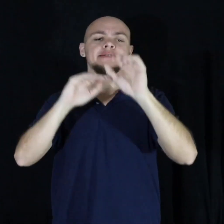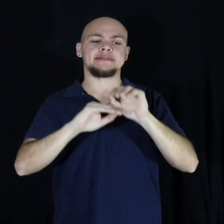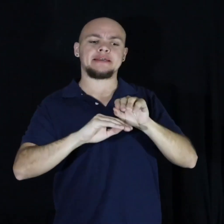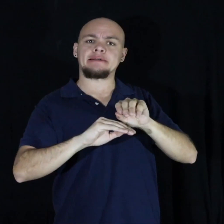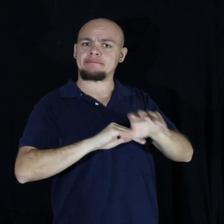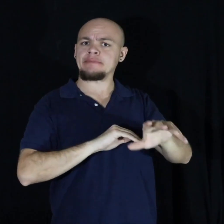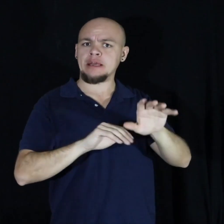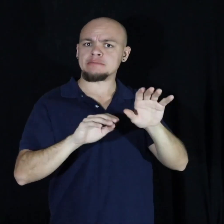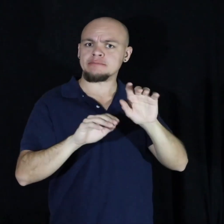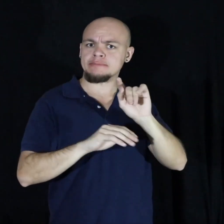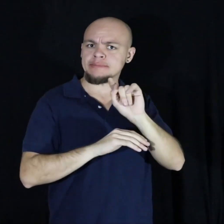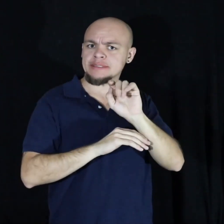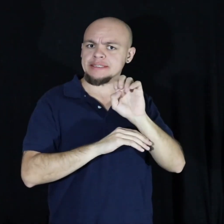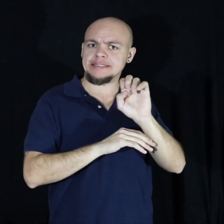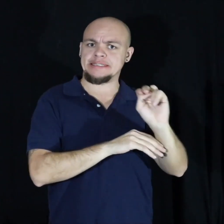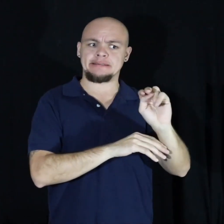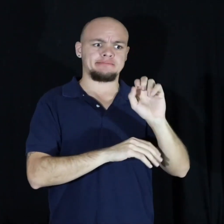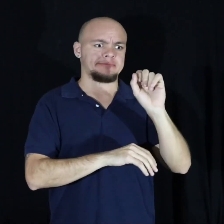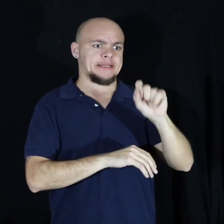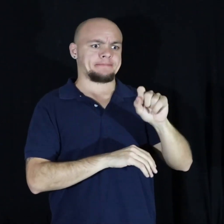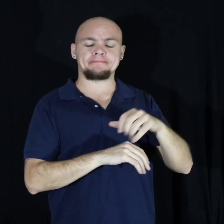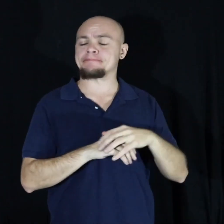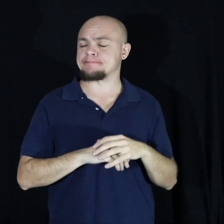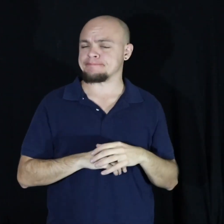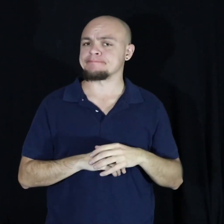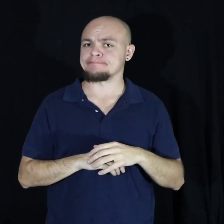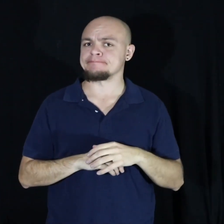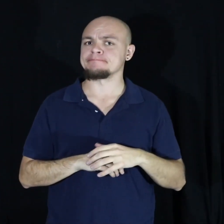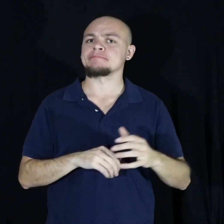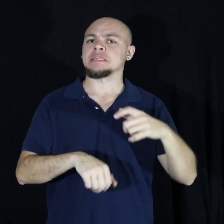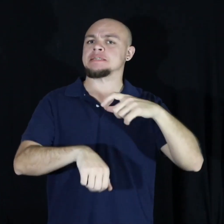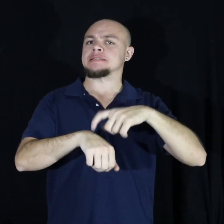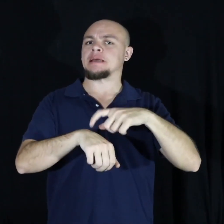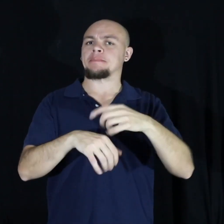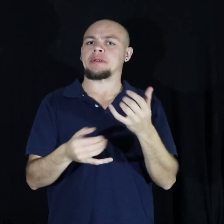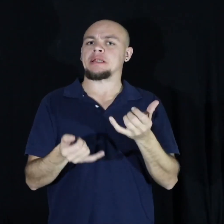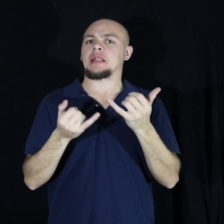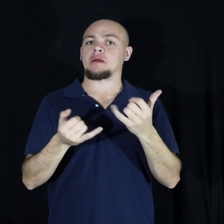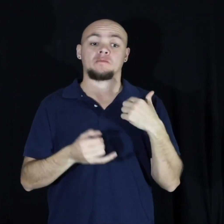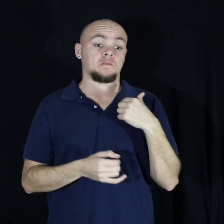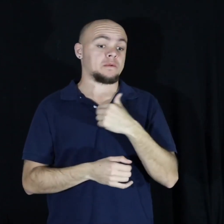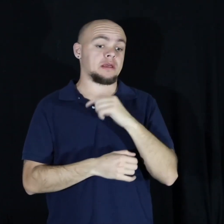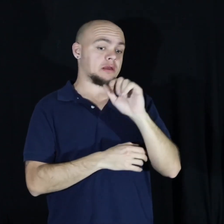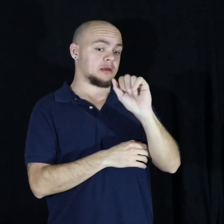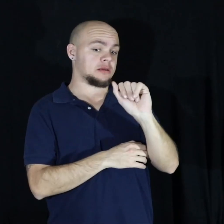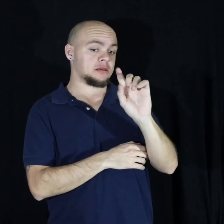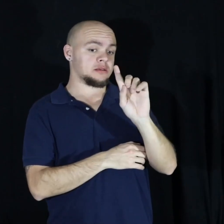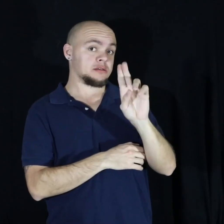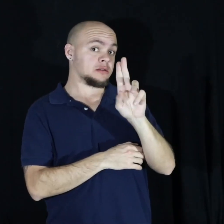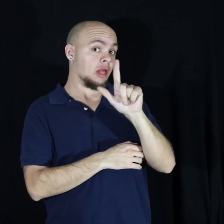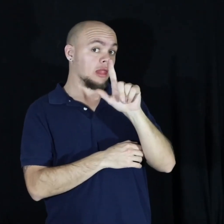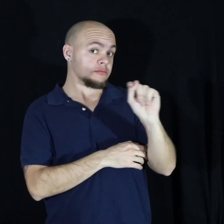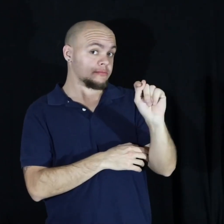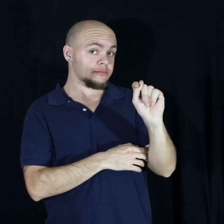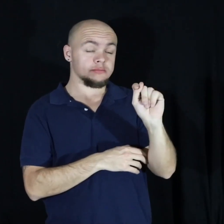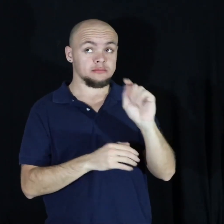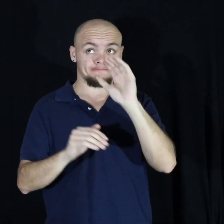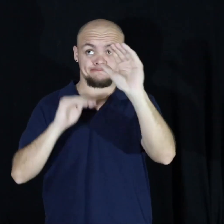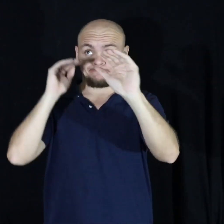because we are in an age where we are not adults and nor children